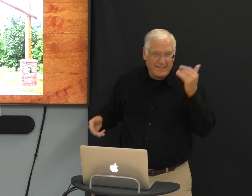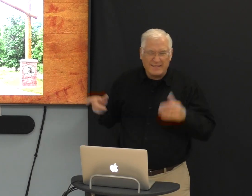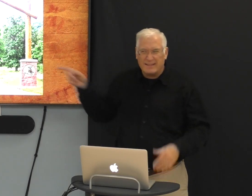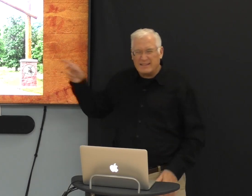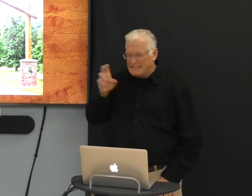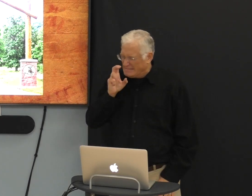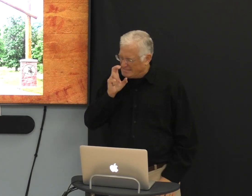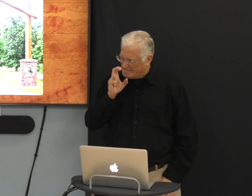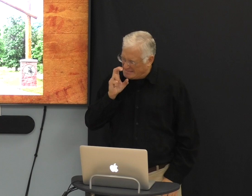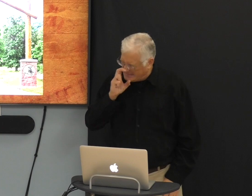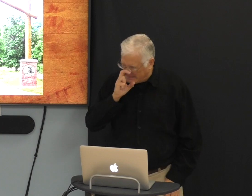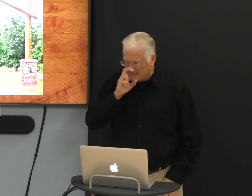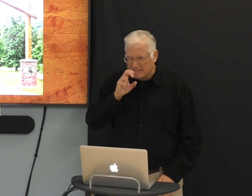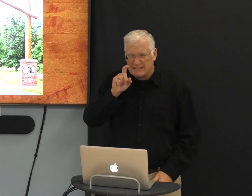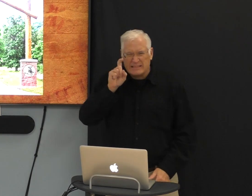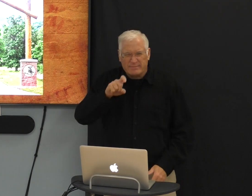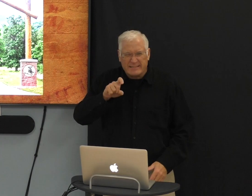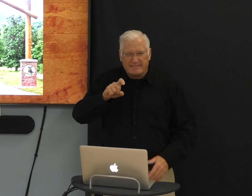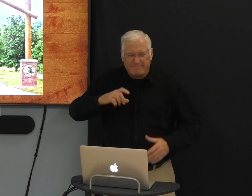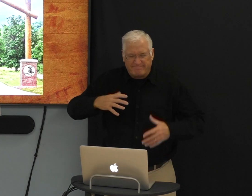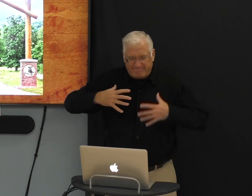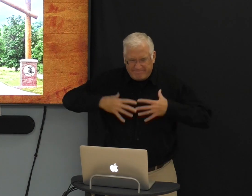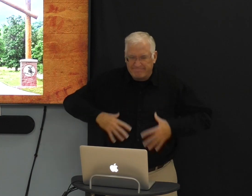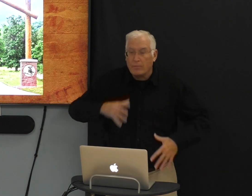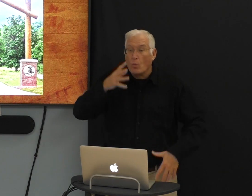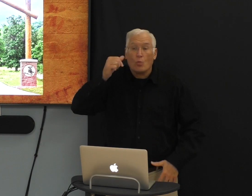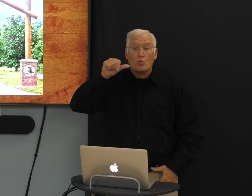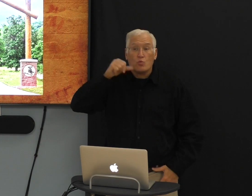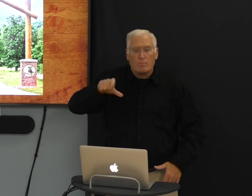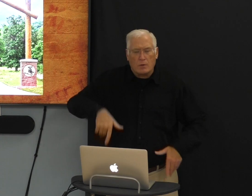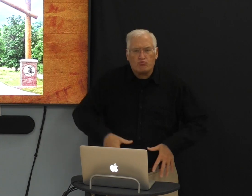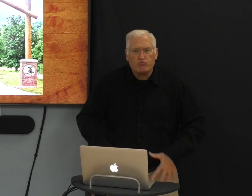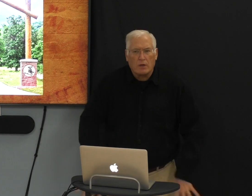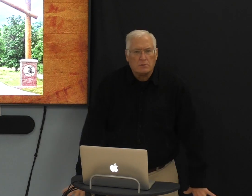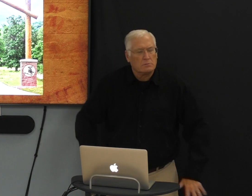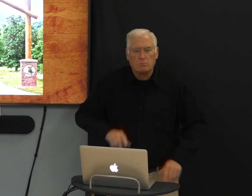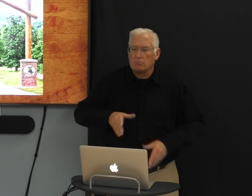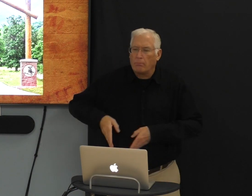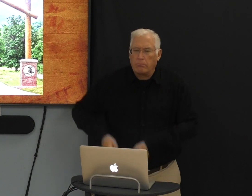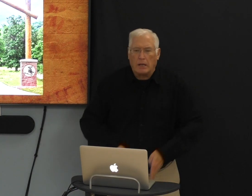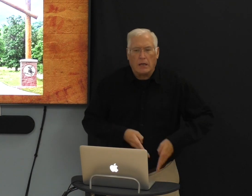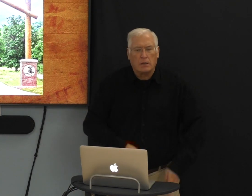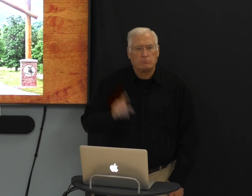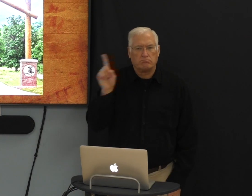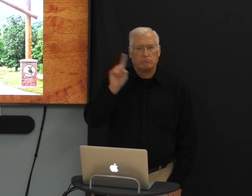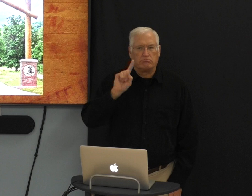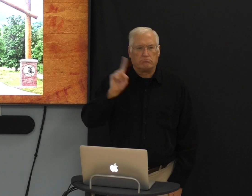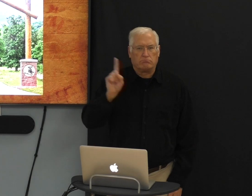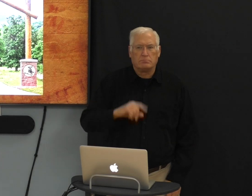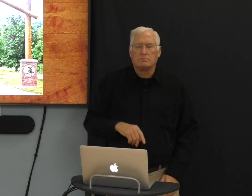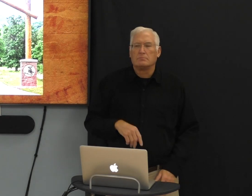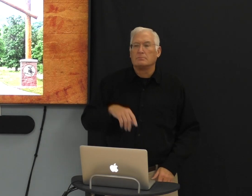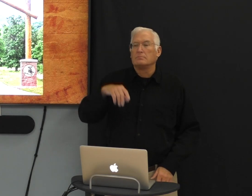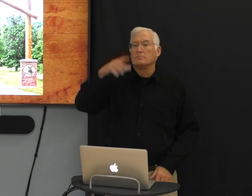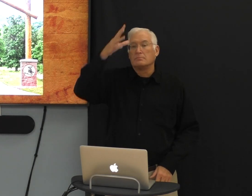dislike it. Why? Because it's really kind of straight. You know, girls have to wear dresses. They can't wear pants.